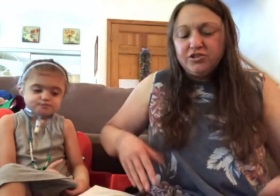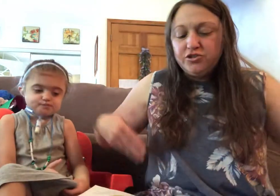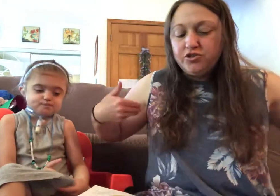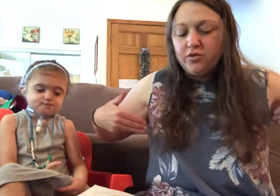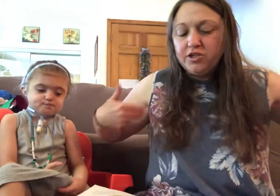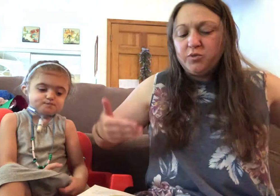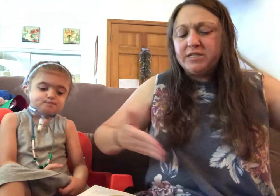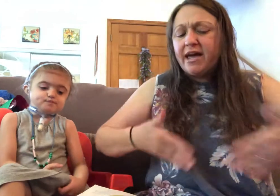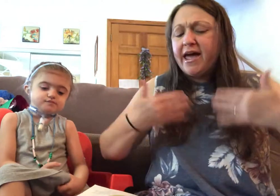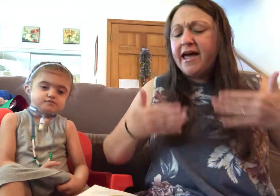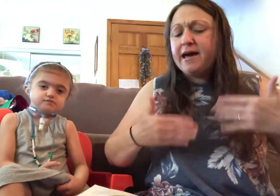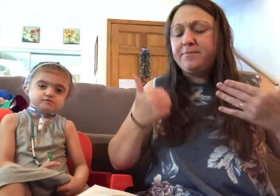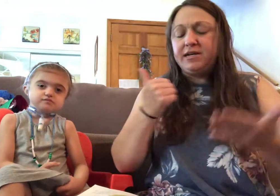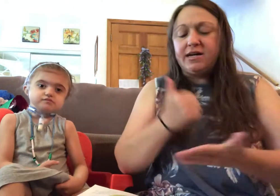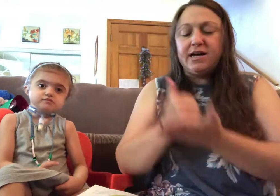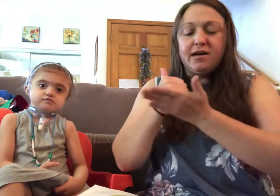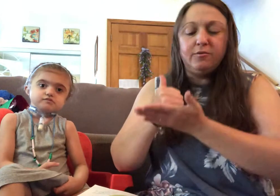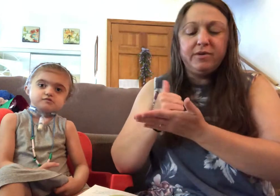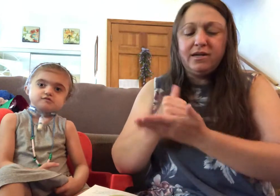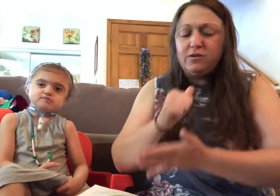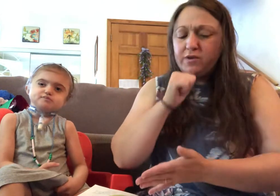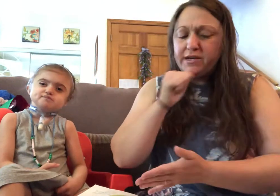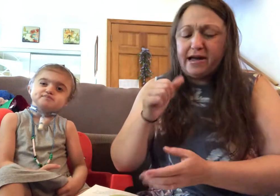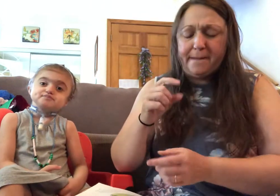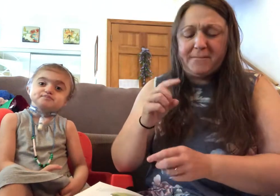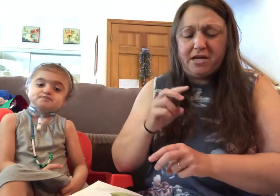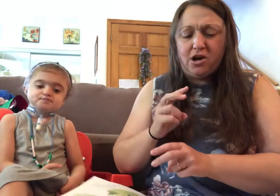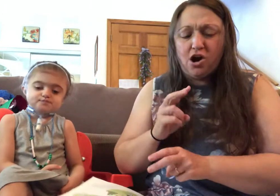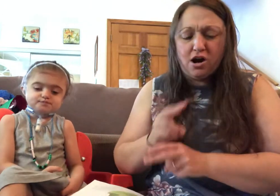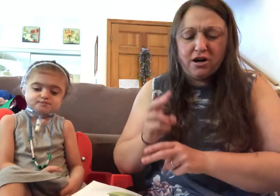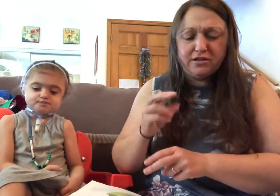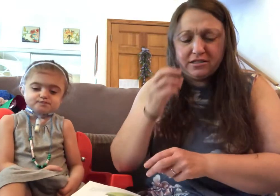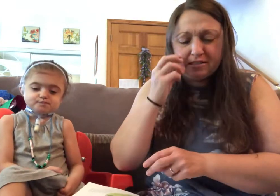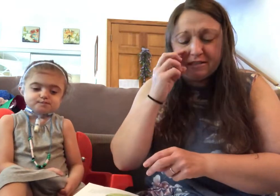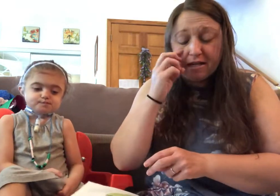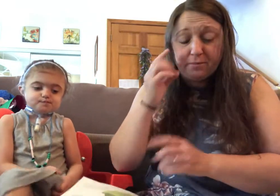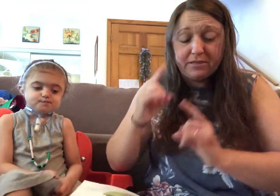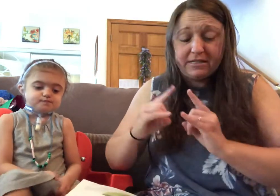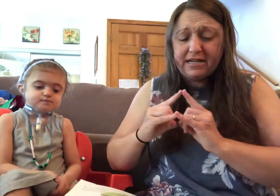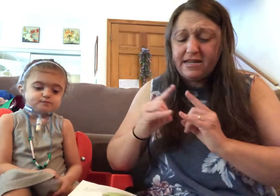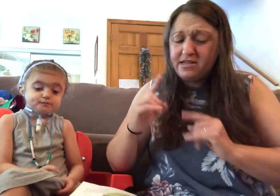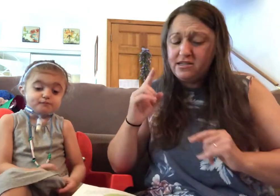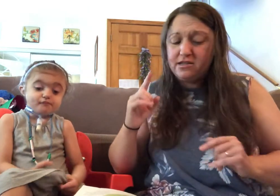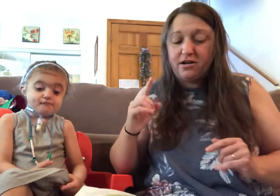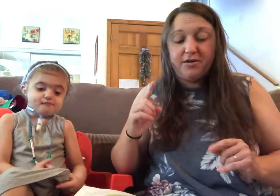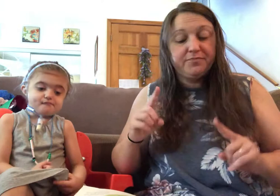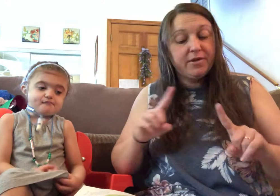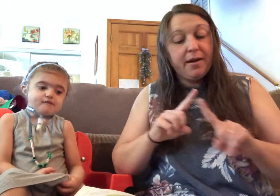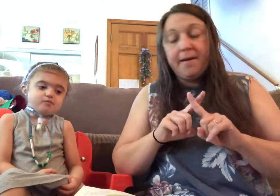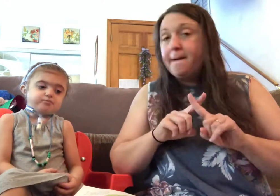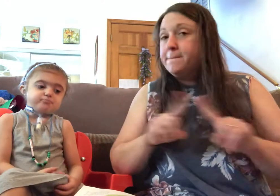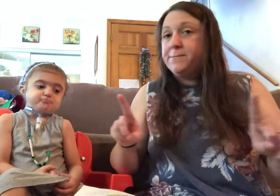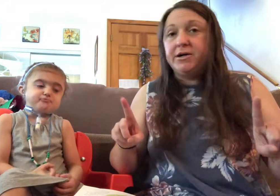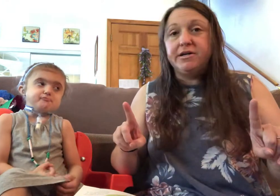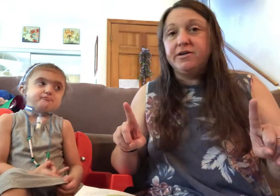George was happy to help. It would not be hard to set up a tent, he thought. But it